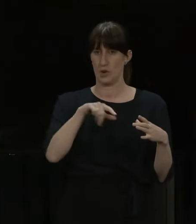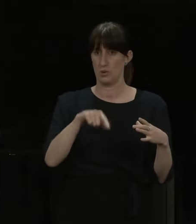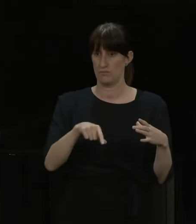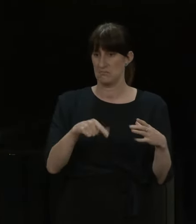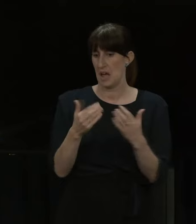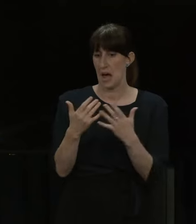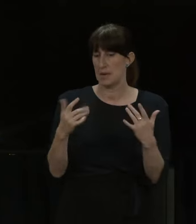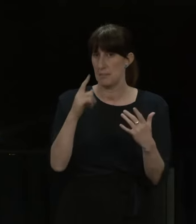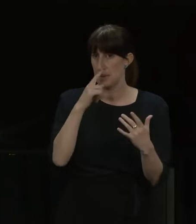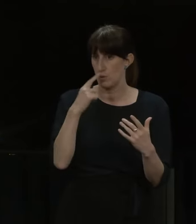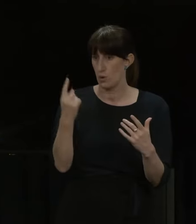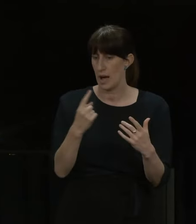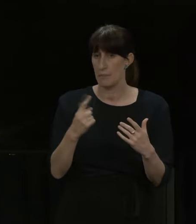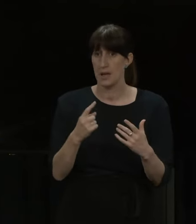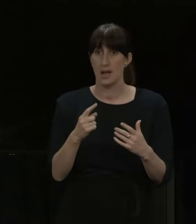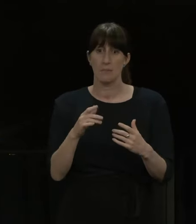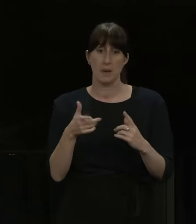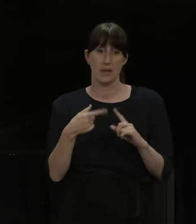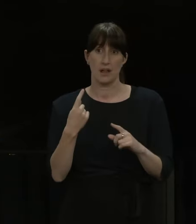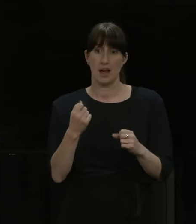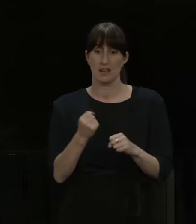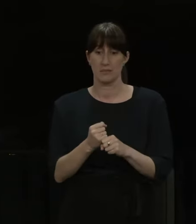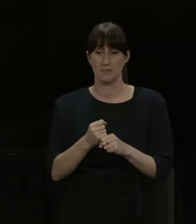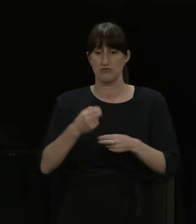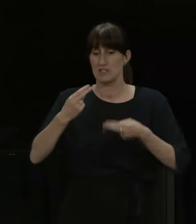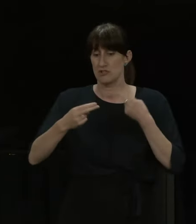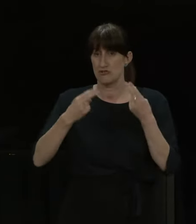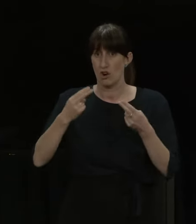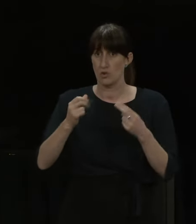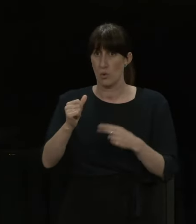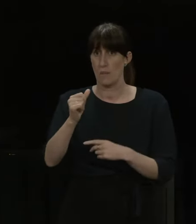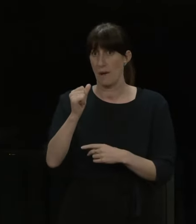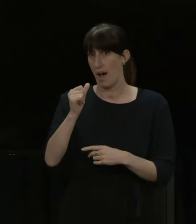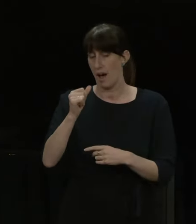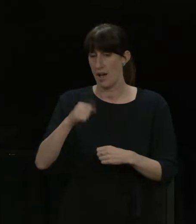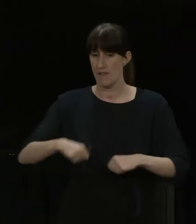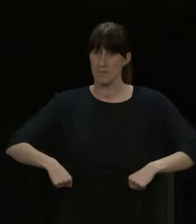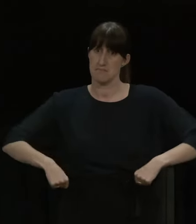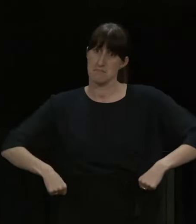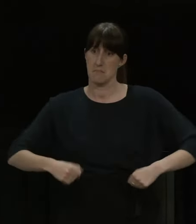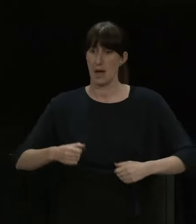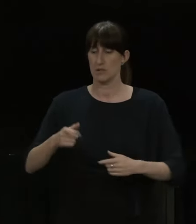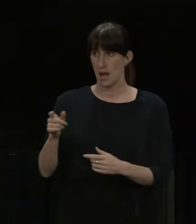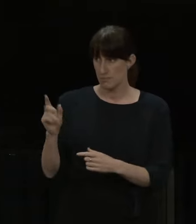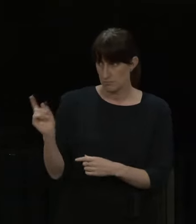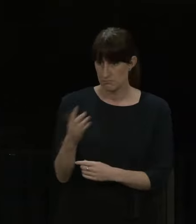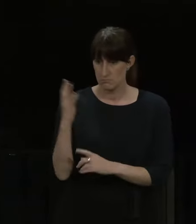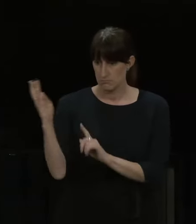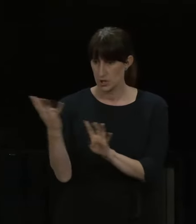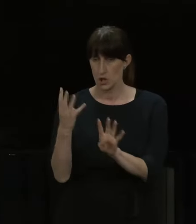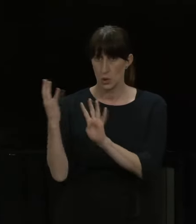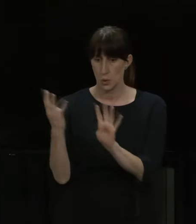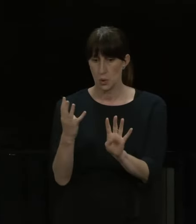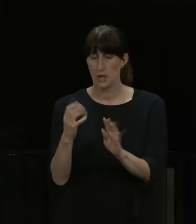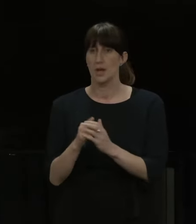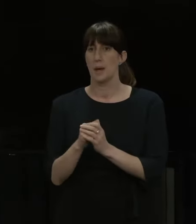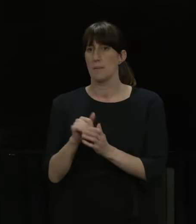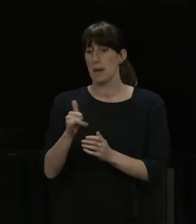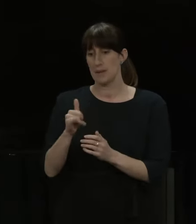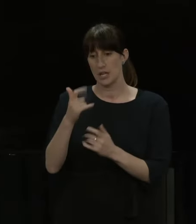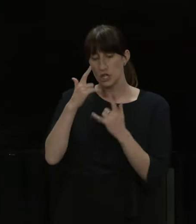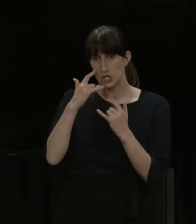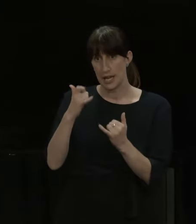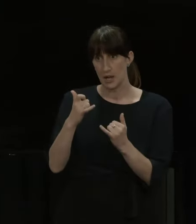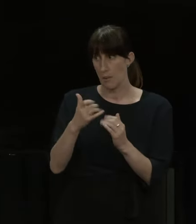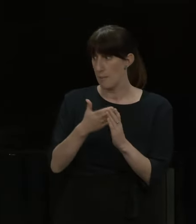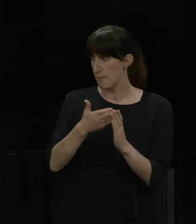owner where you have a bouncer on the door and you're controlling entry anyway and there are people waiting in a queue, you know, it may well be feasible to be checking